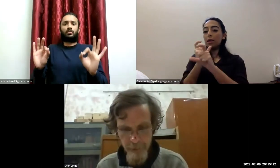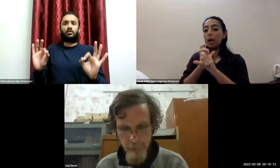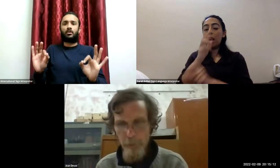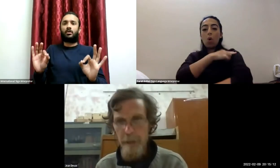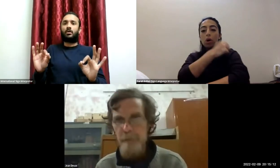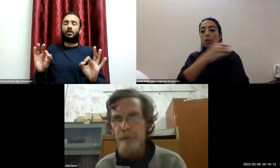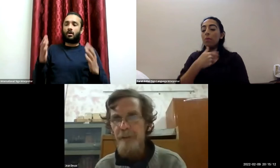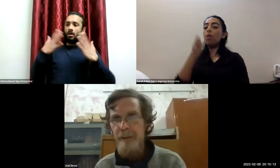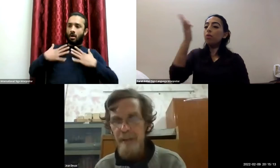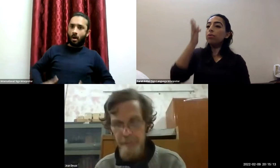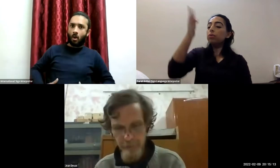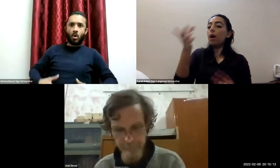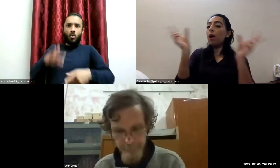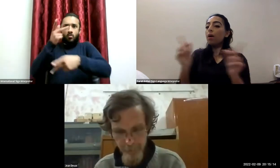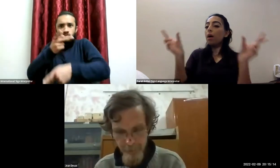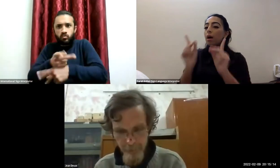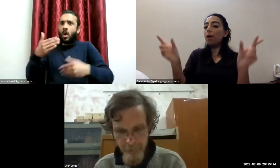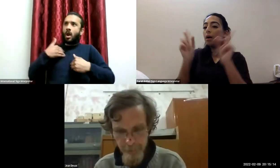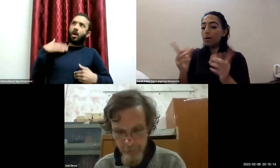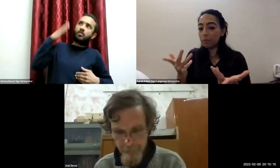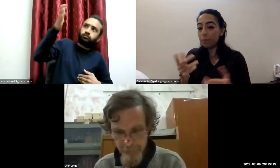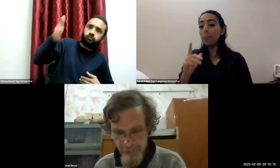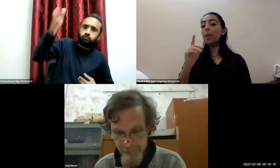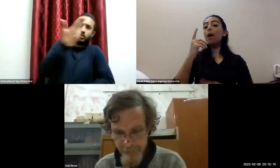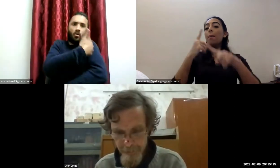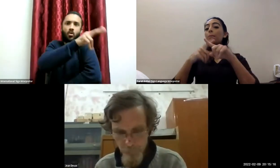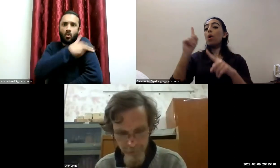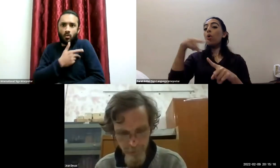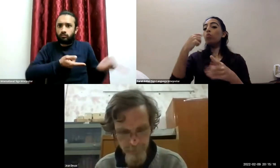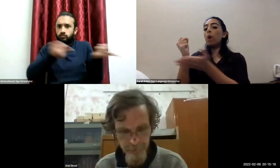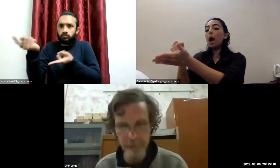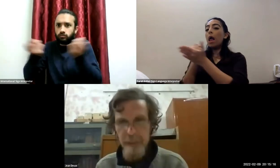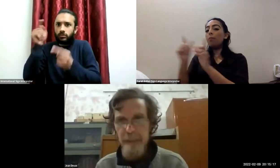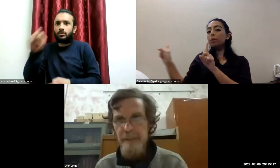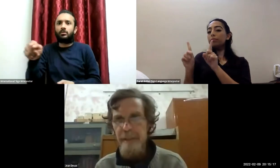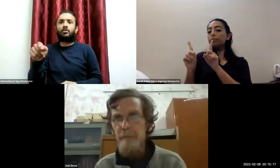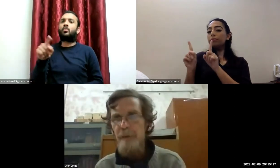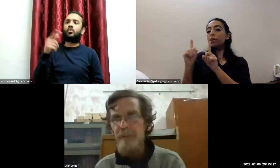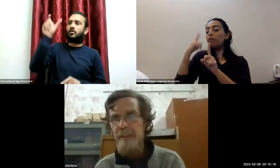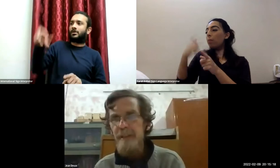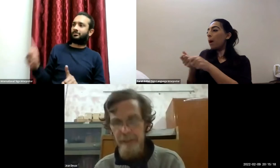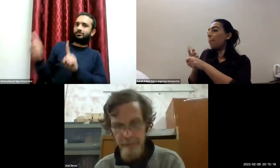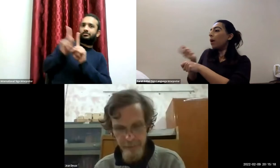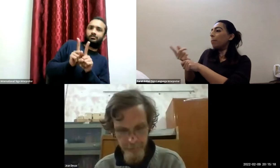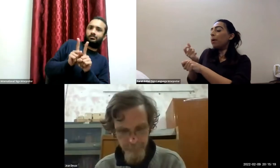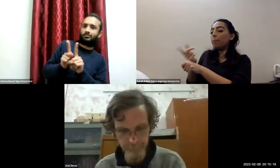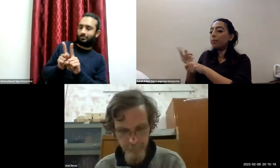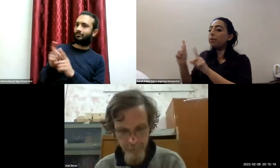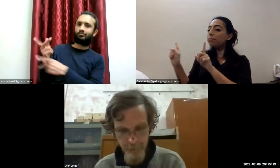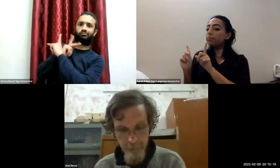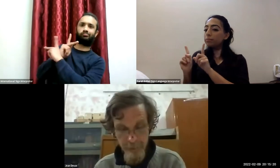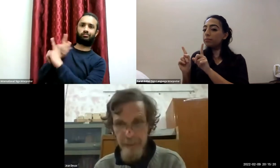perhaps for a caregiver and none of this is taken into account in standard poverty indicators